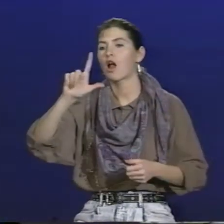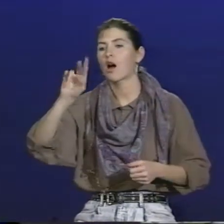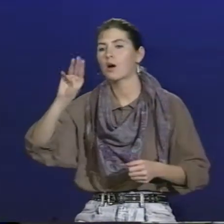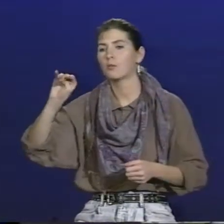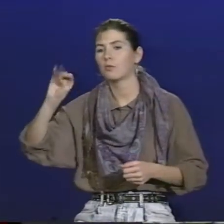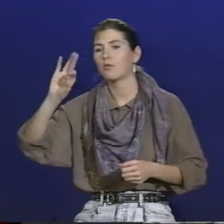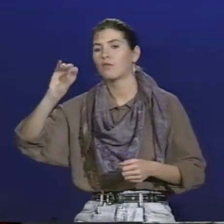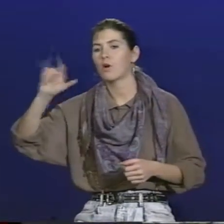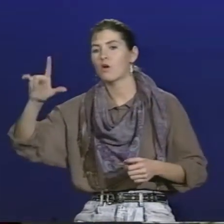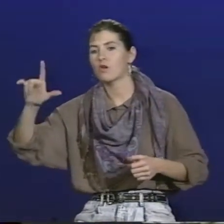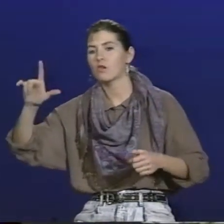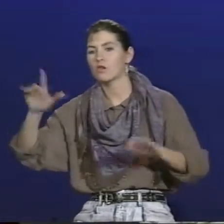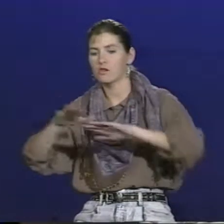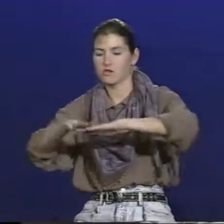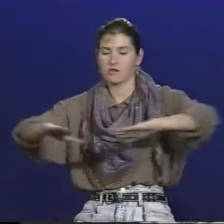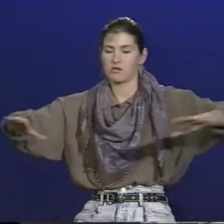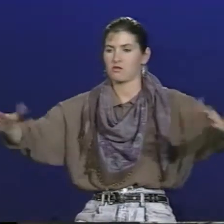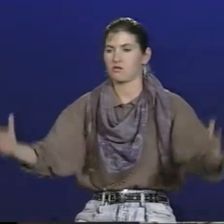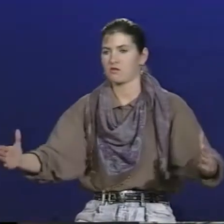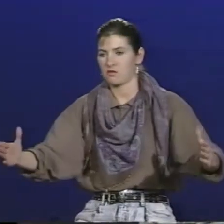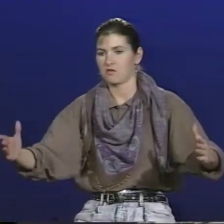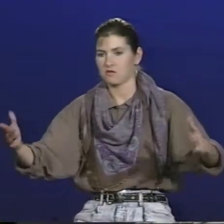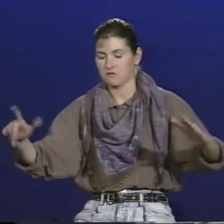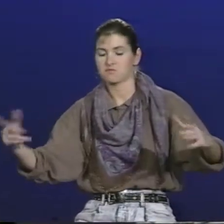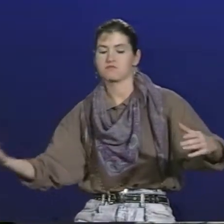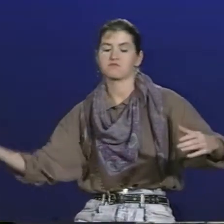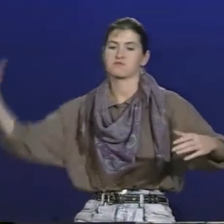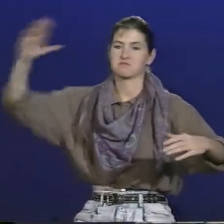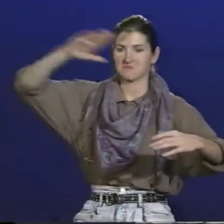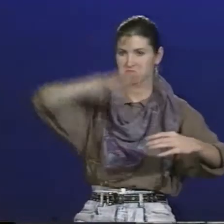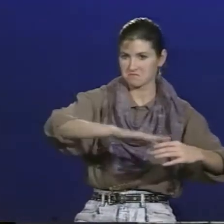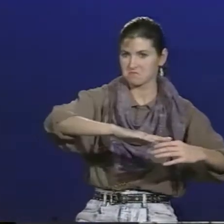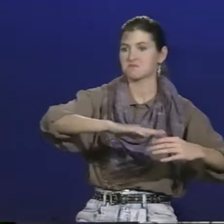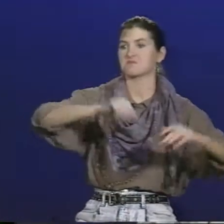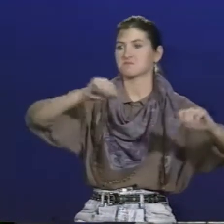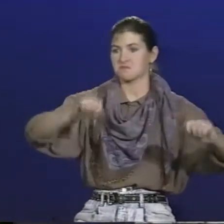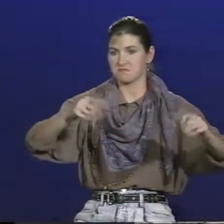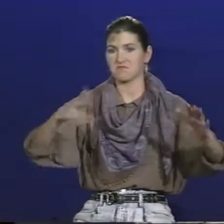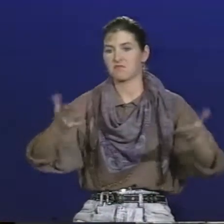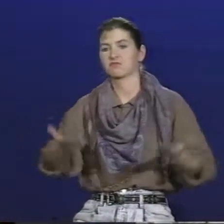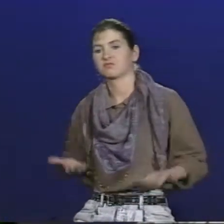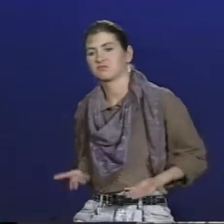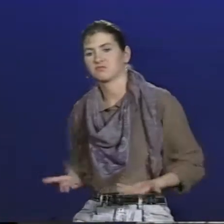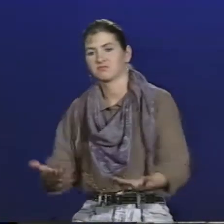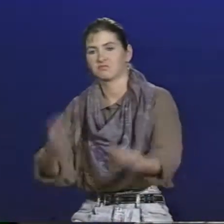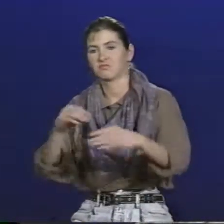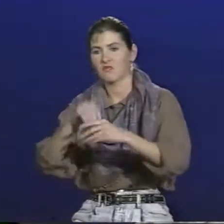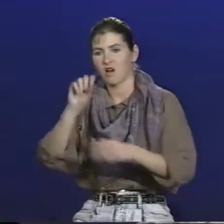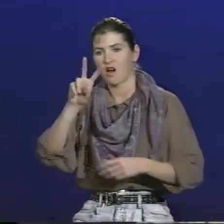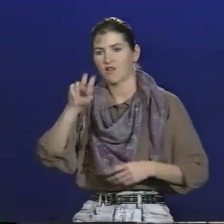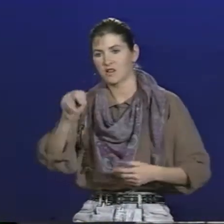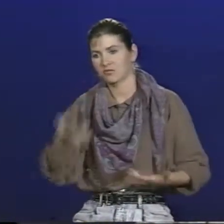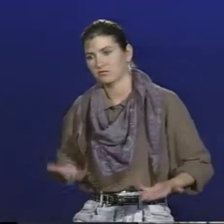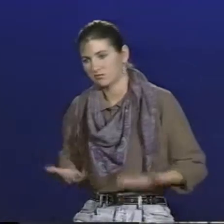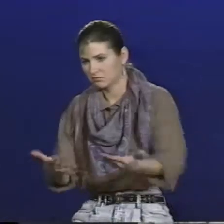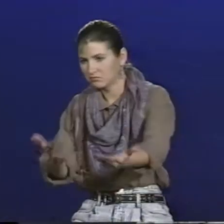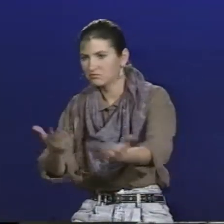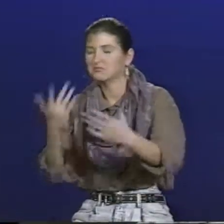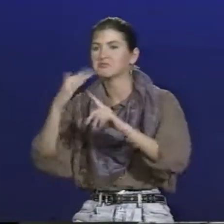If the lid is a little bit loose, you can use some aluminum foil and then place the lid on top of the aluminum foil before you put the fish in the oven.